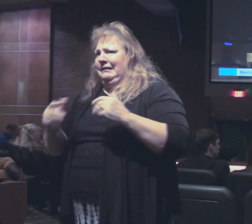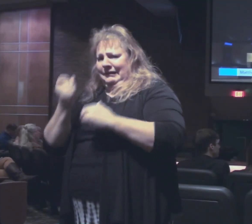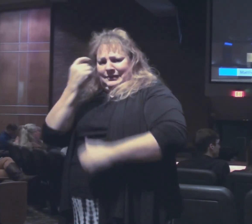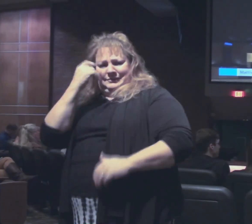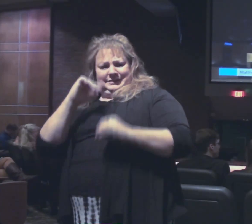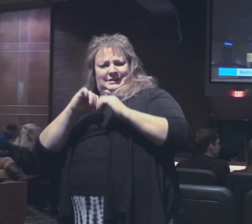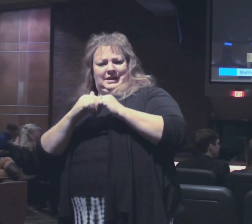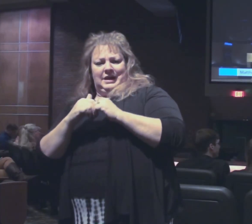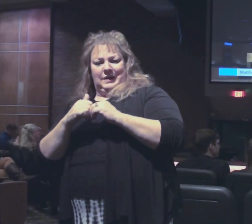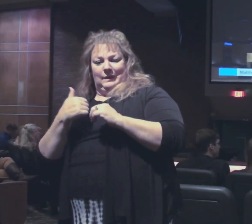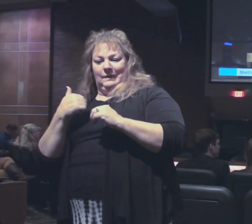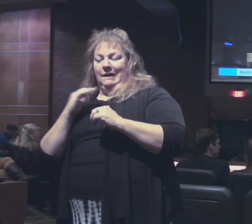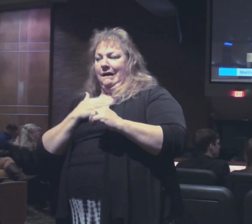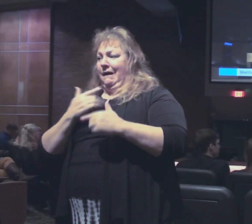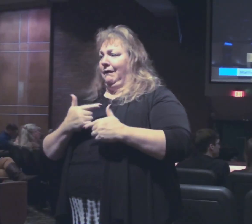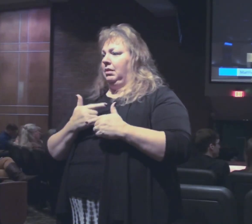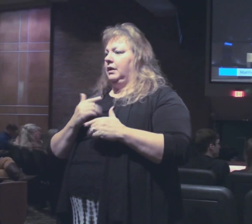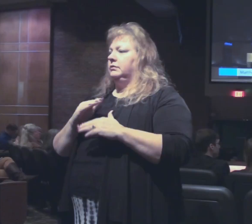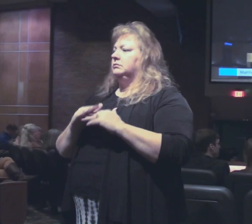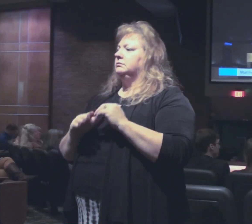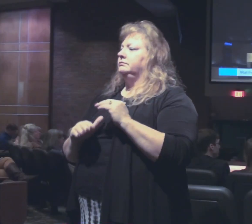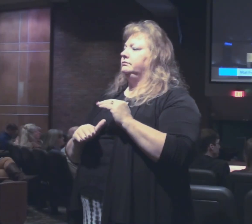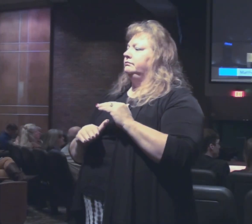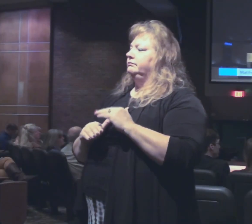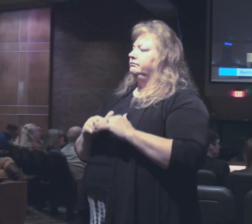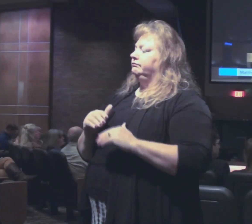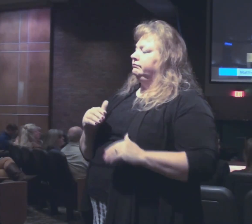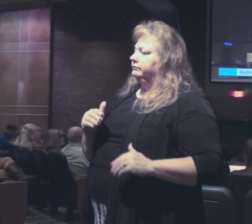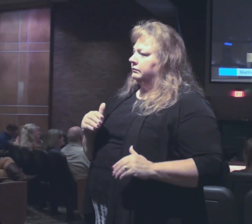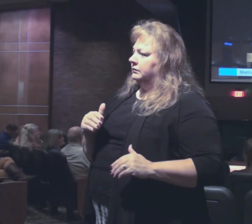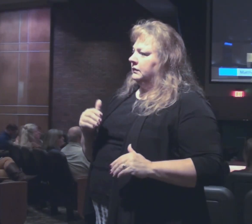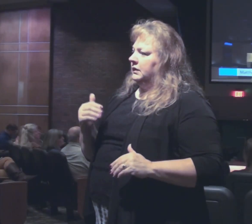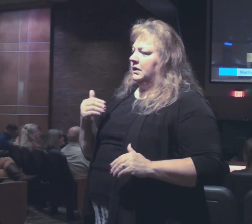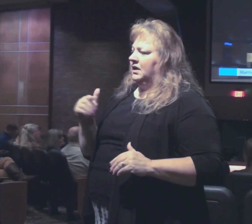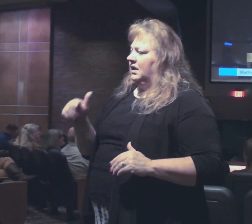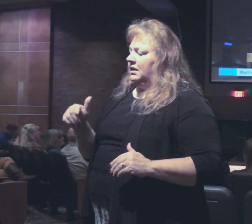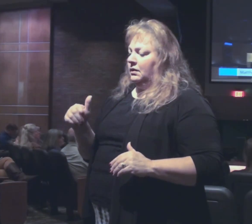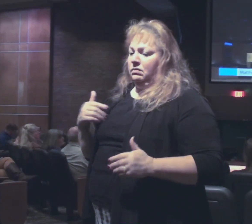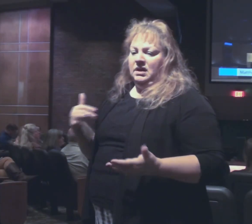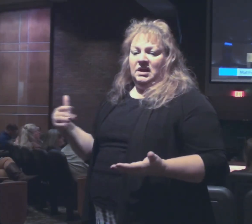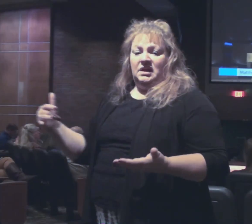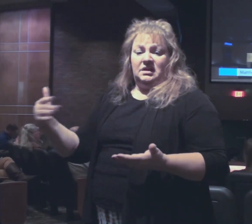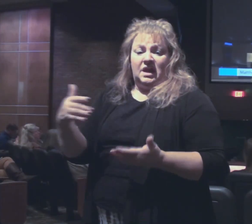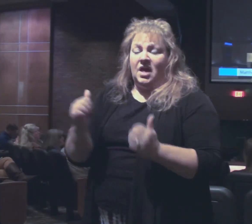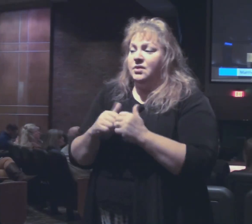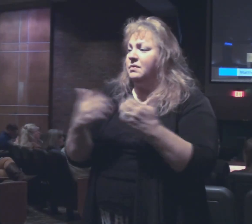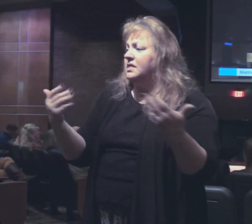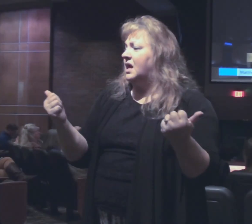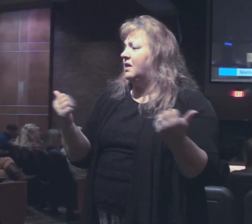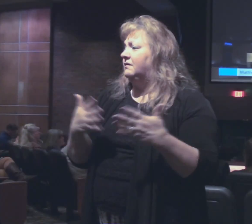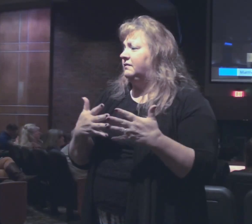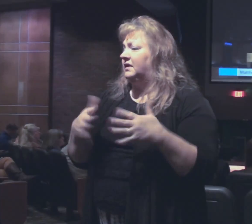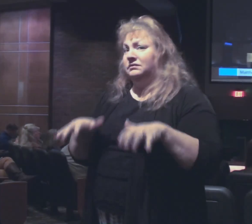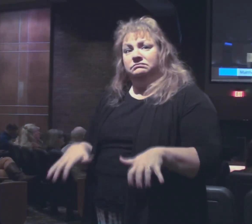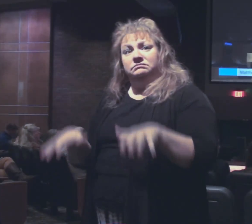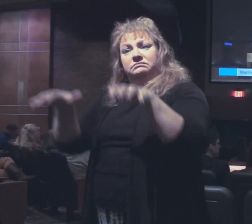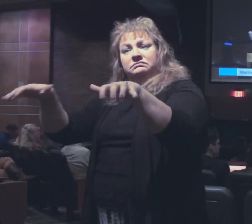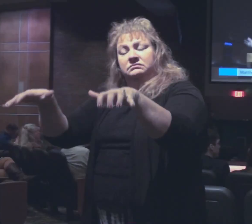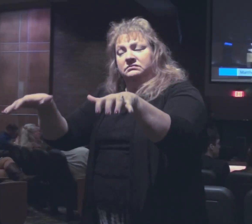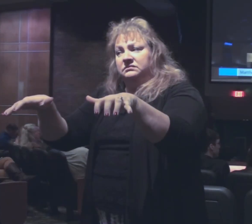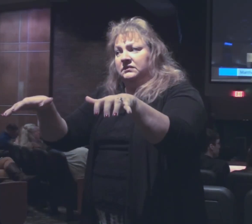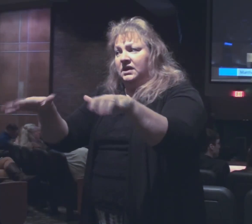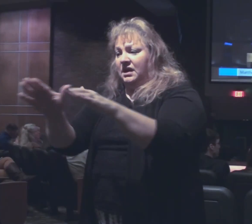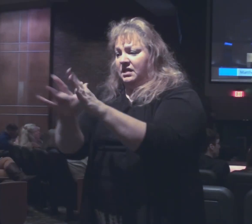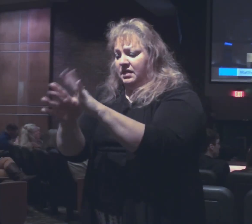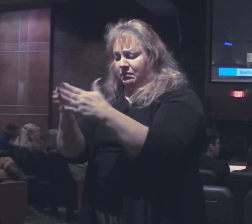how comfortable we are. Able to gather without fear to open the word of God. It's just things we